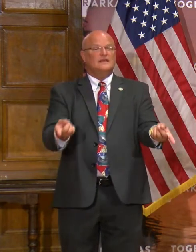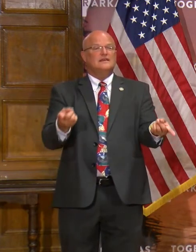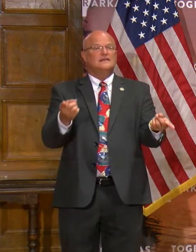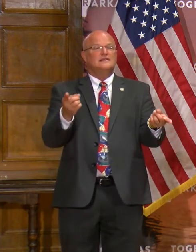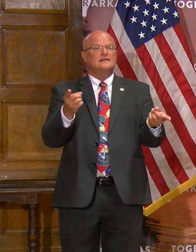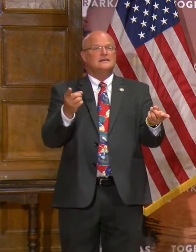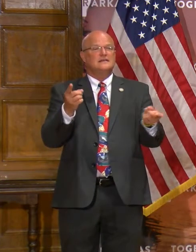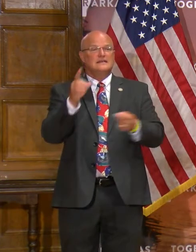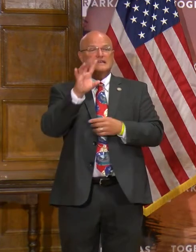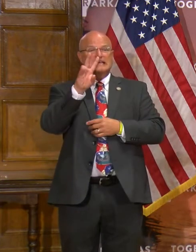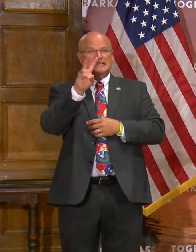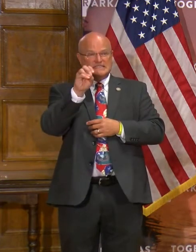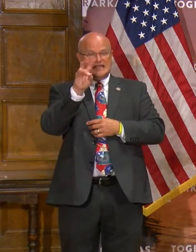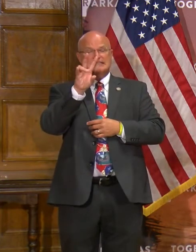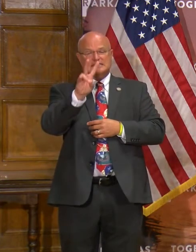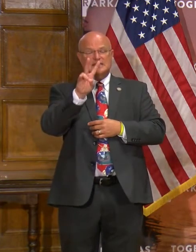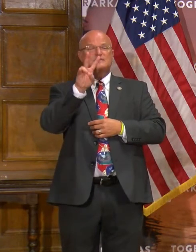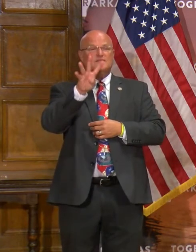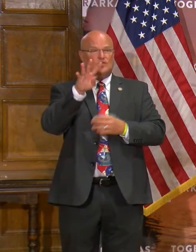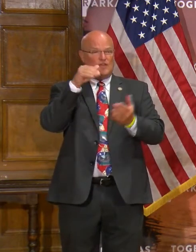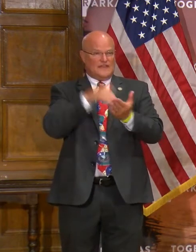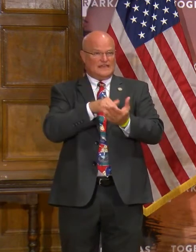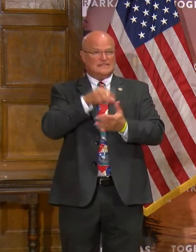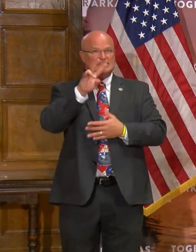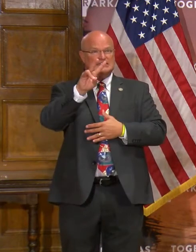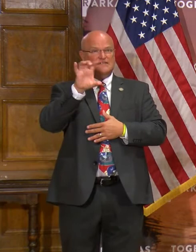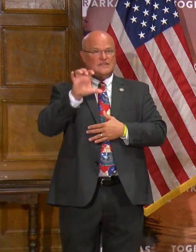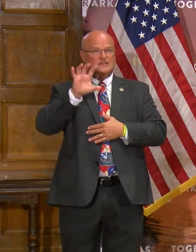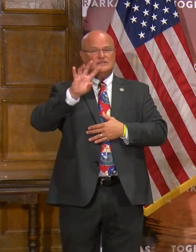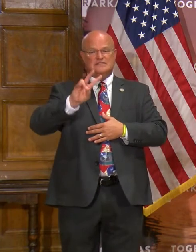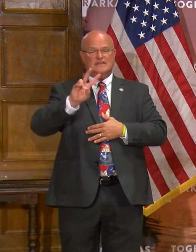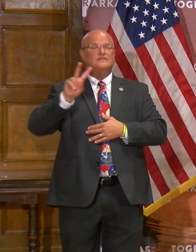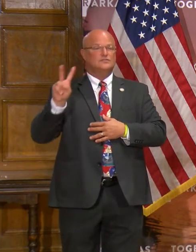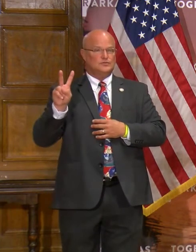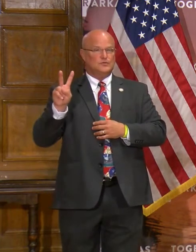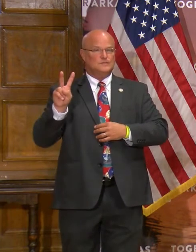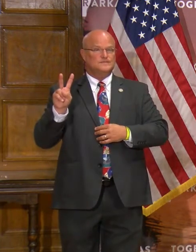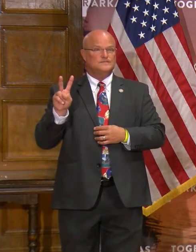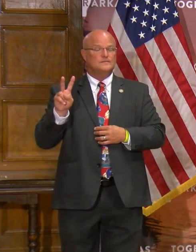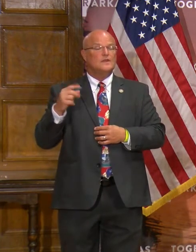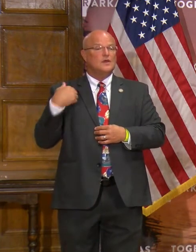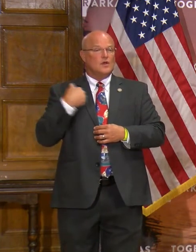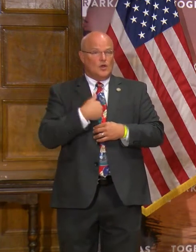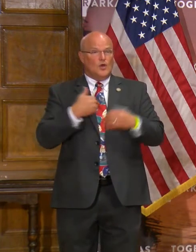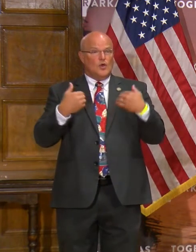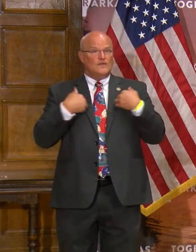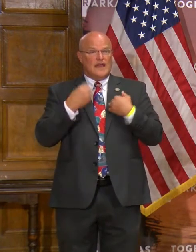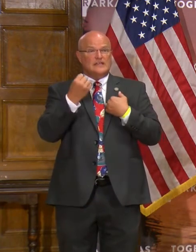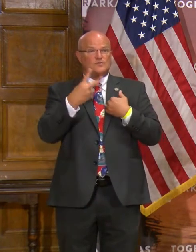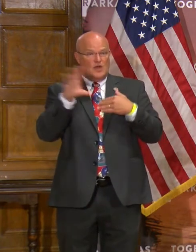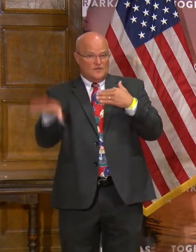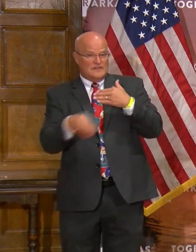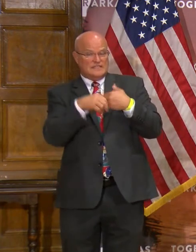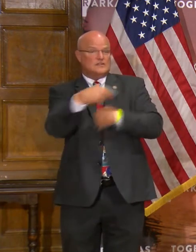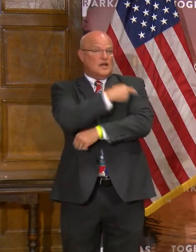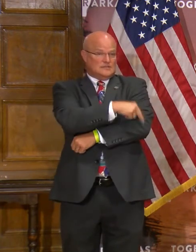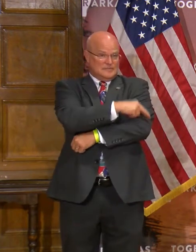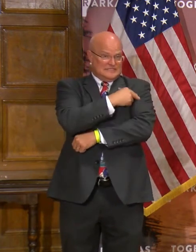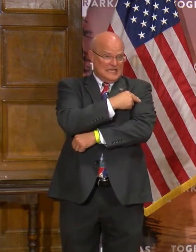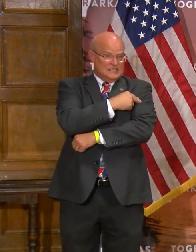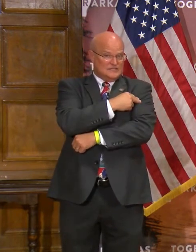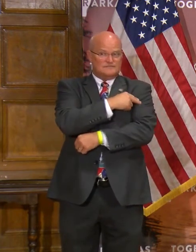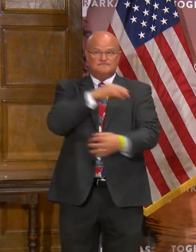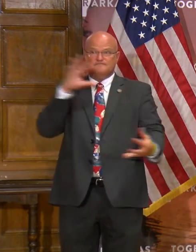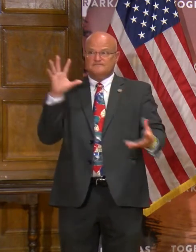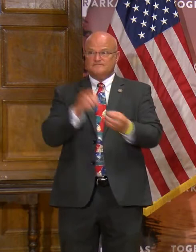to 74,772. We've had 12 additional hospitalization